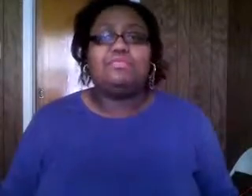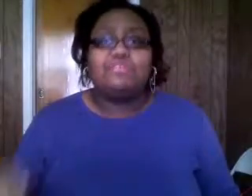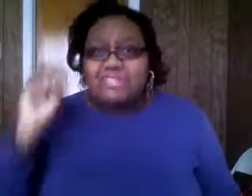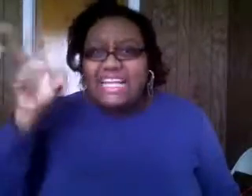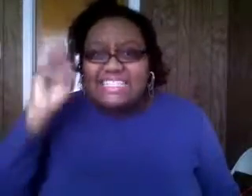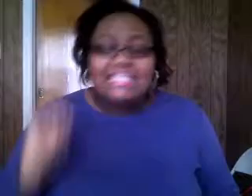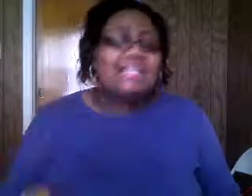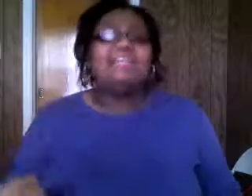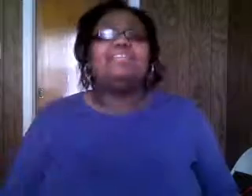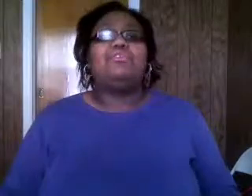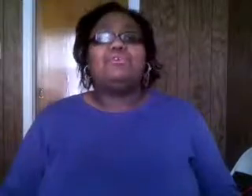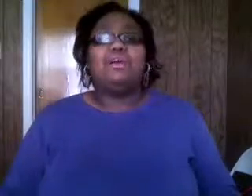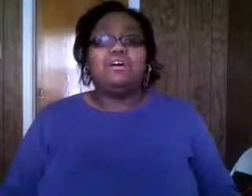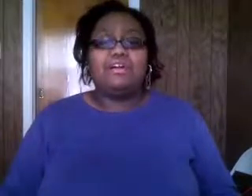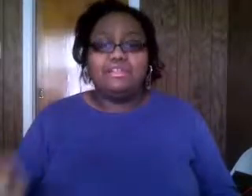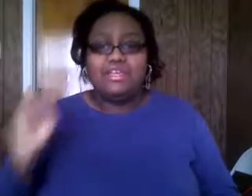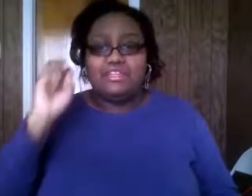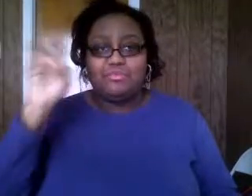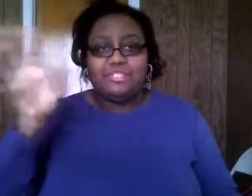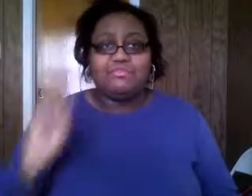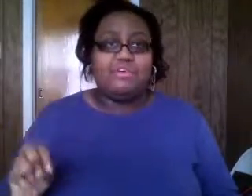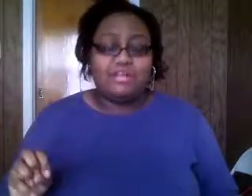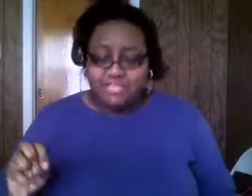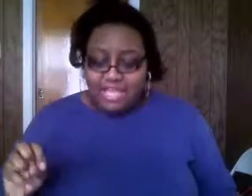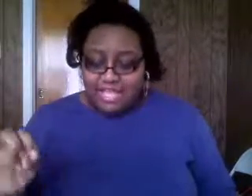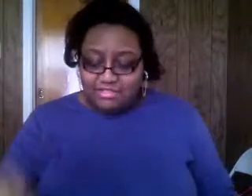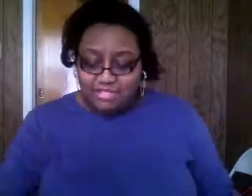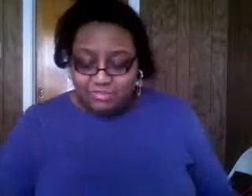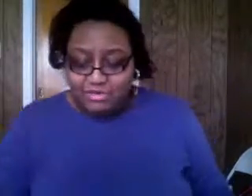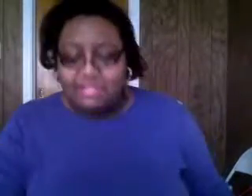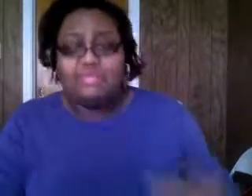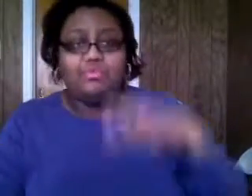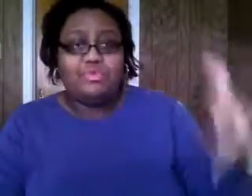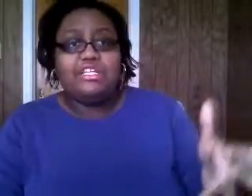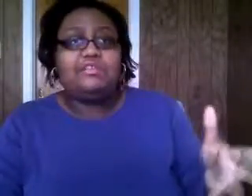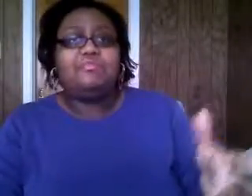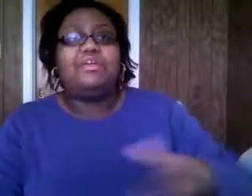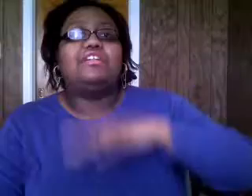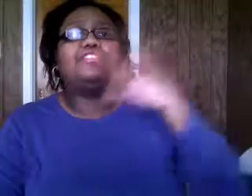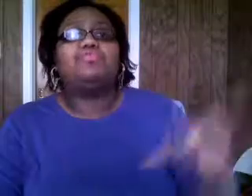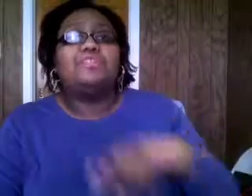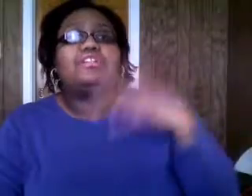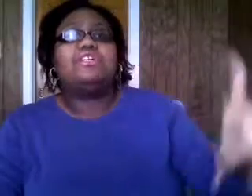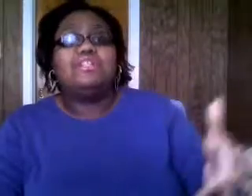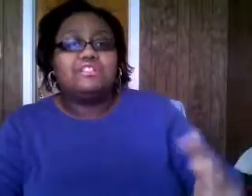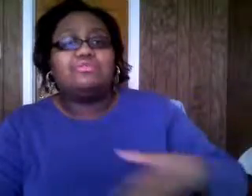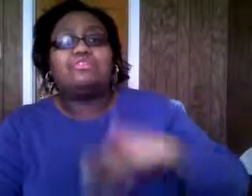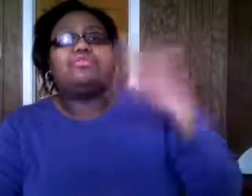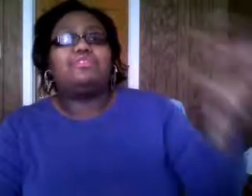put a little light you know uh in their midst of darkness and so that's what really being a servant is you know serving